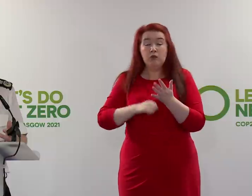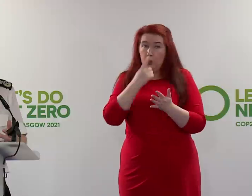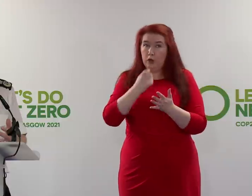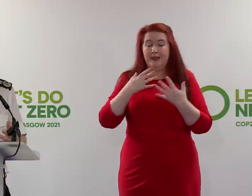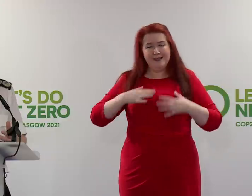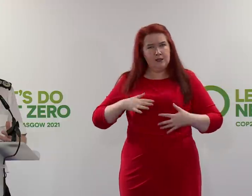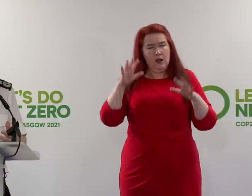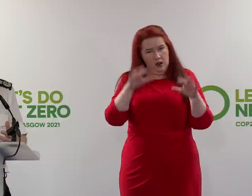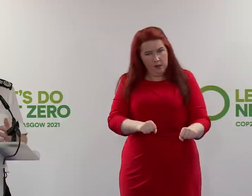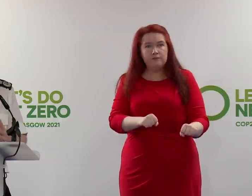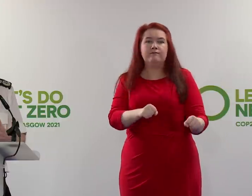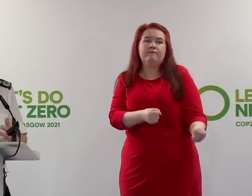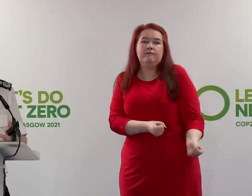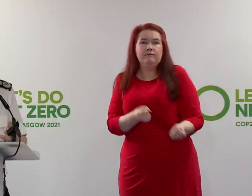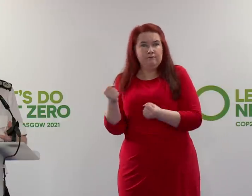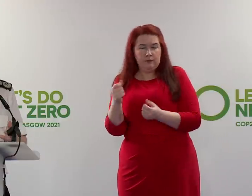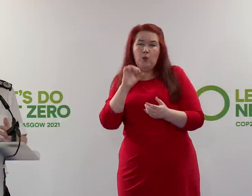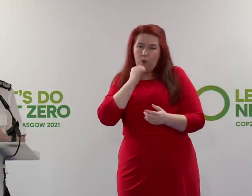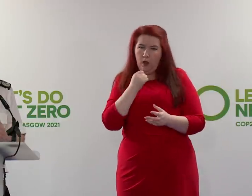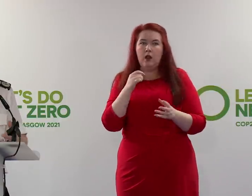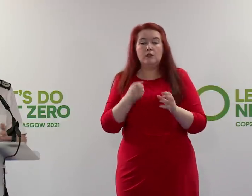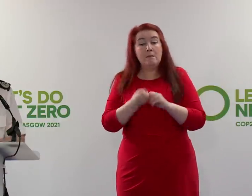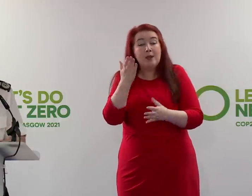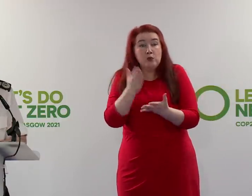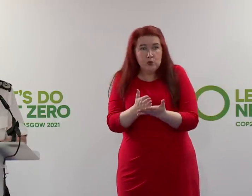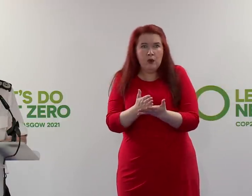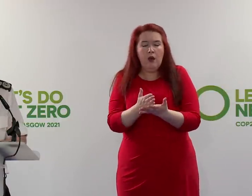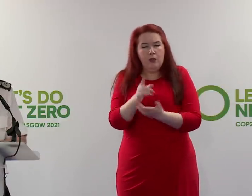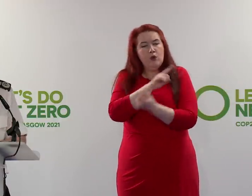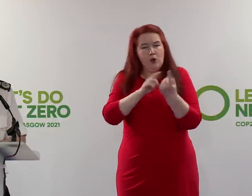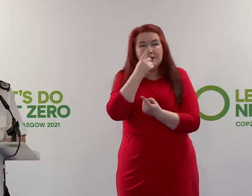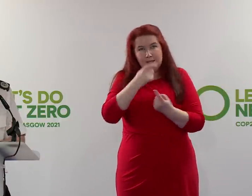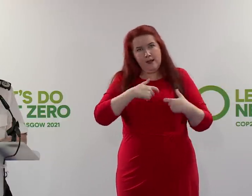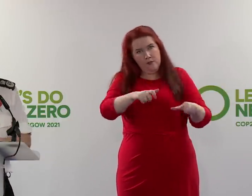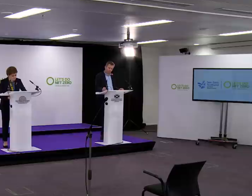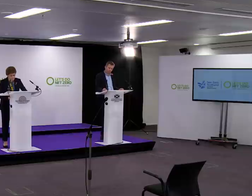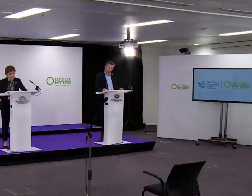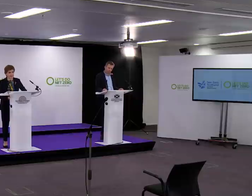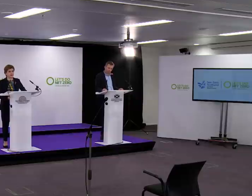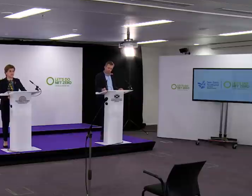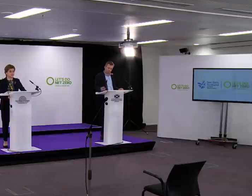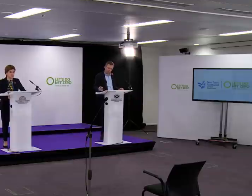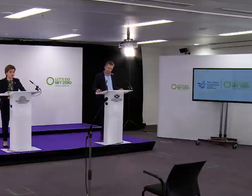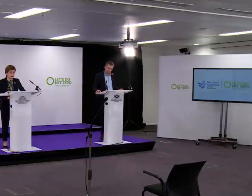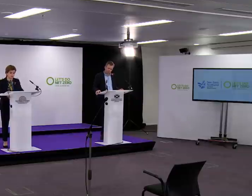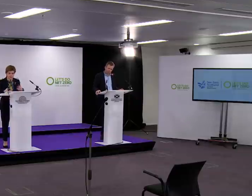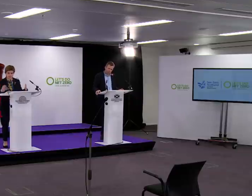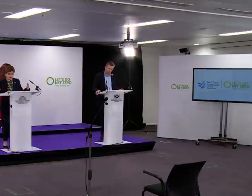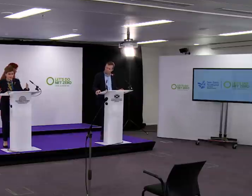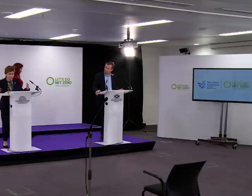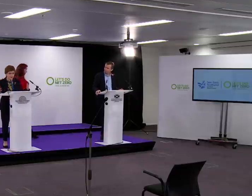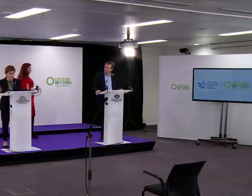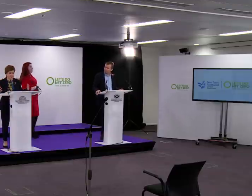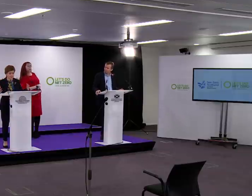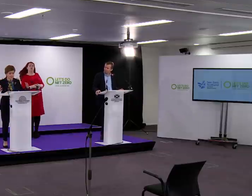engagement with protesters to make sure that the conference can go ahead. Chief Constable has been very clear to me over